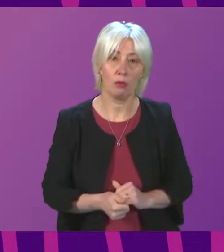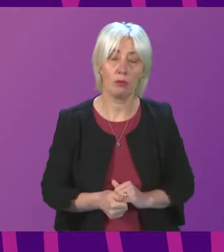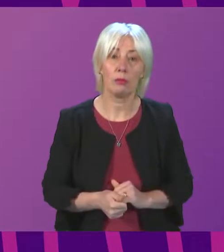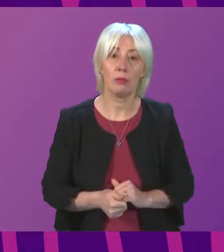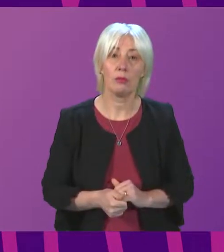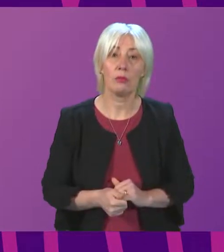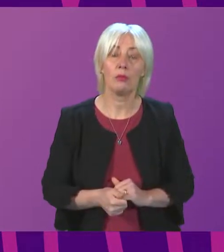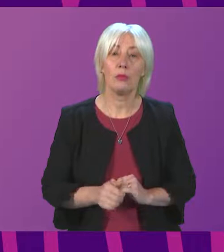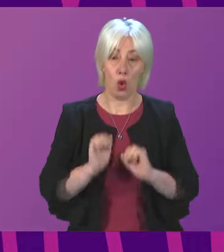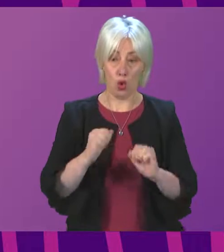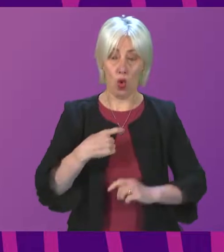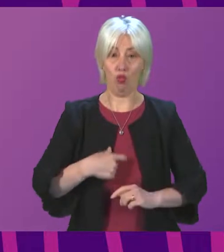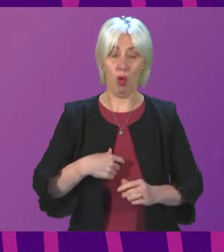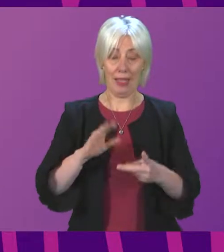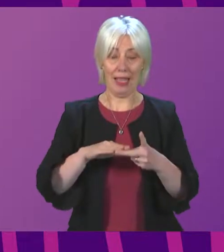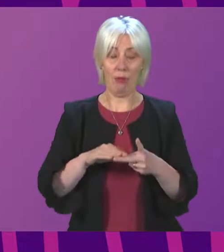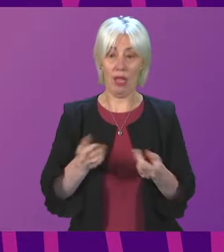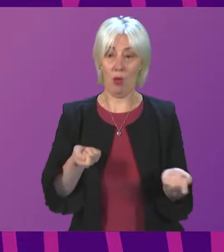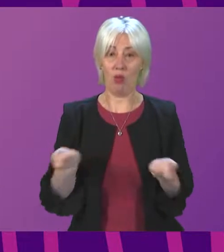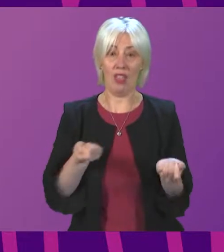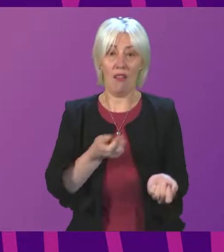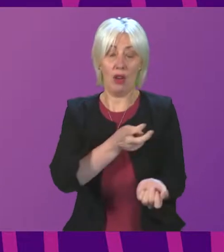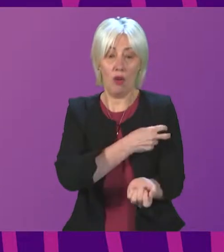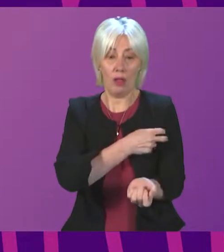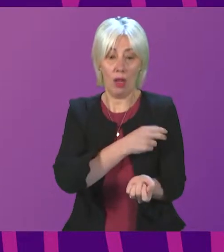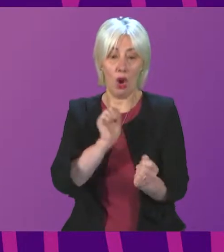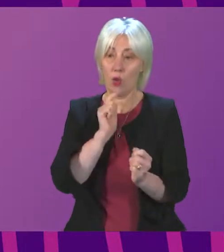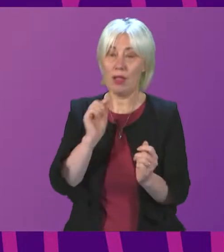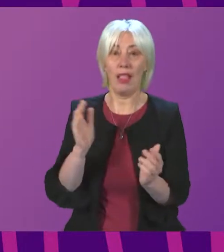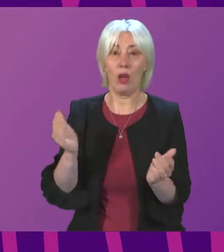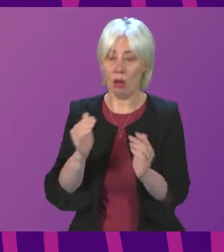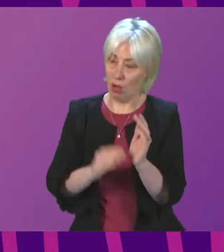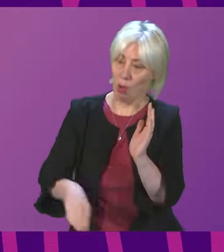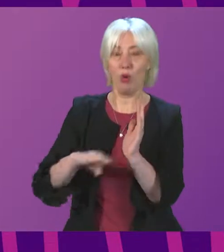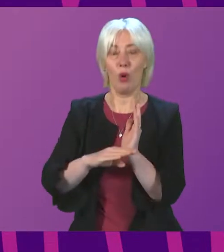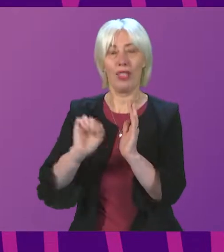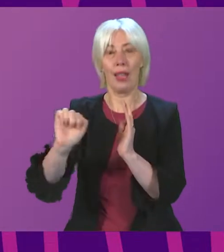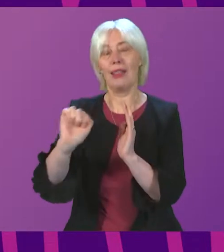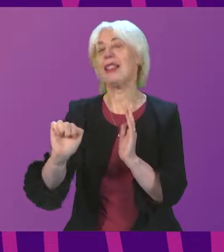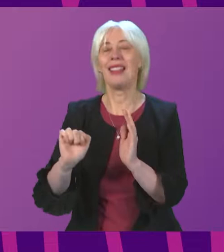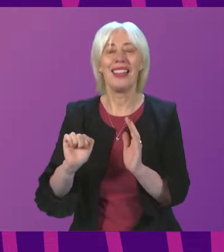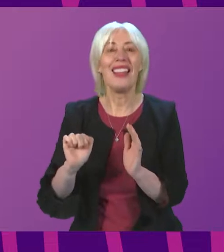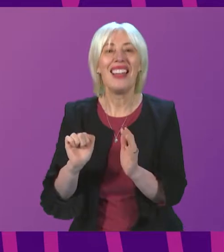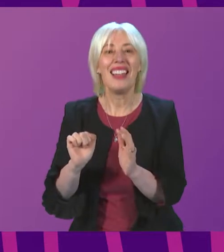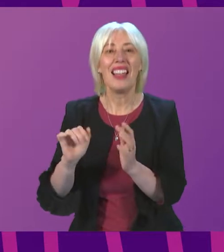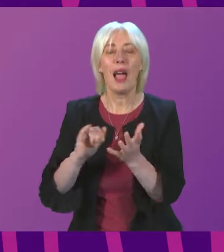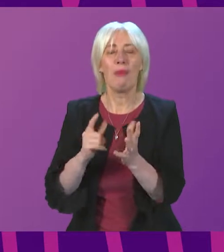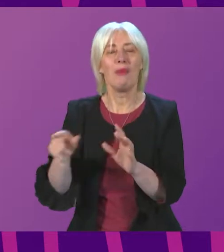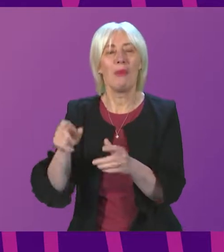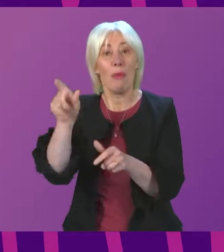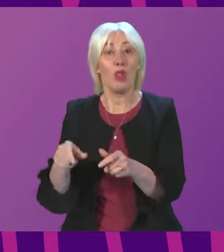Can I say to you in your role as Deputy Presiding Officer that you promoted Mr Stewart there? mean, in fact, my Deputy Convener is, in fact, David Torrance, but